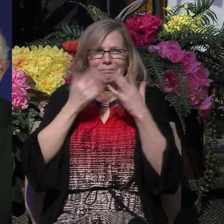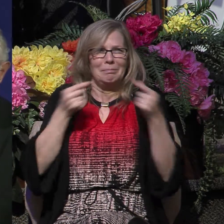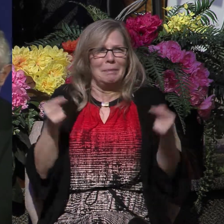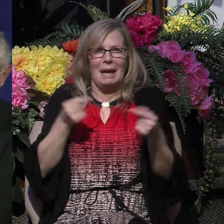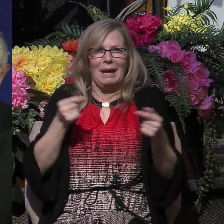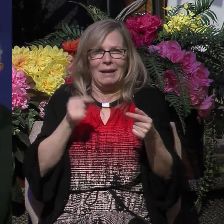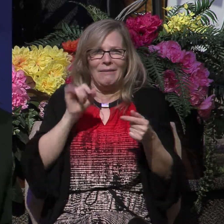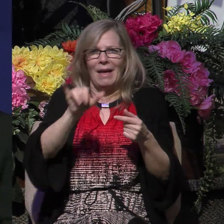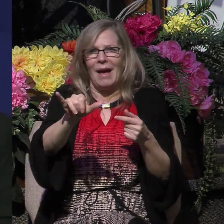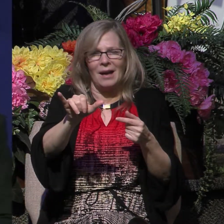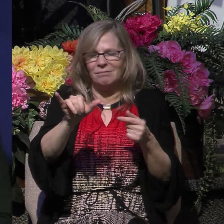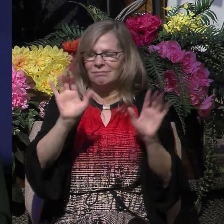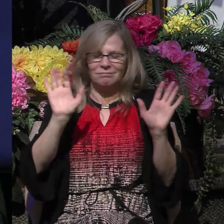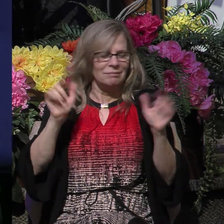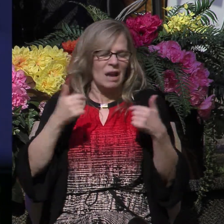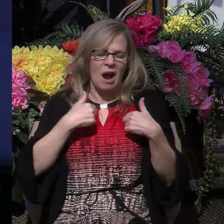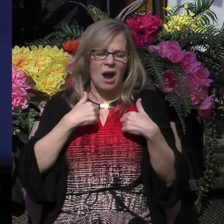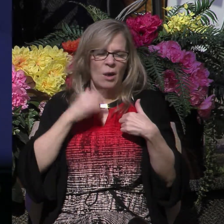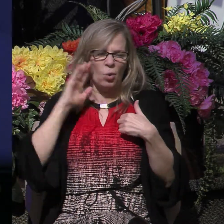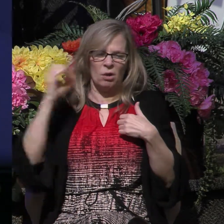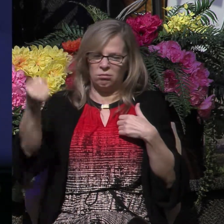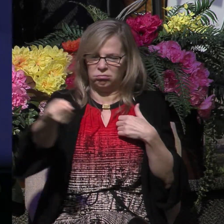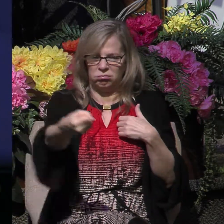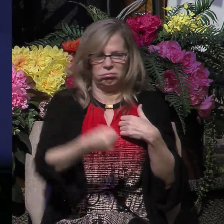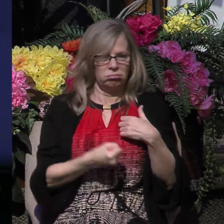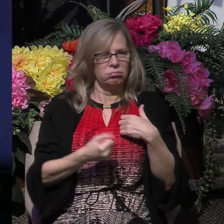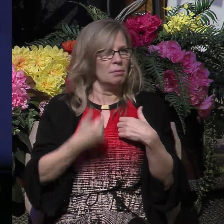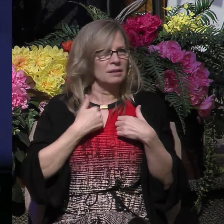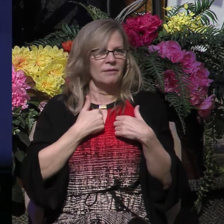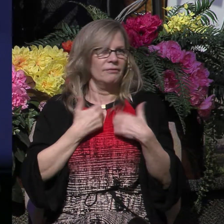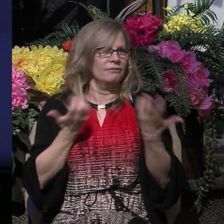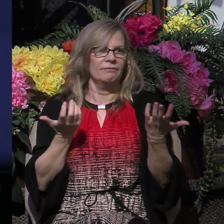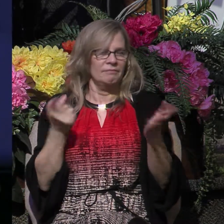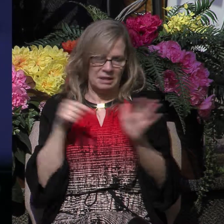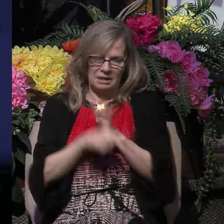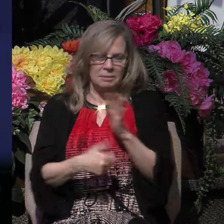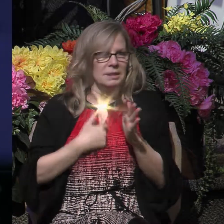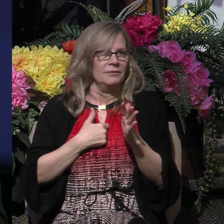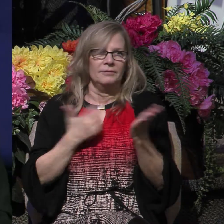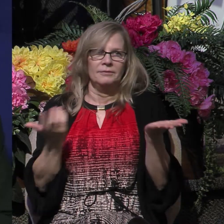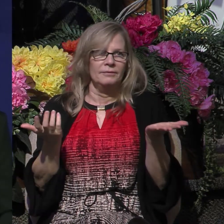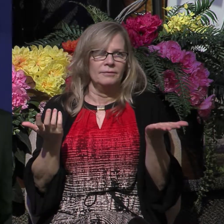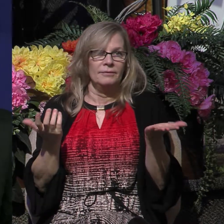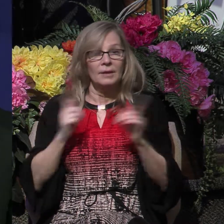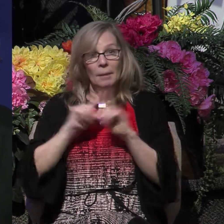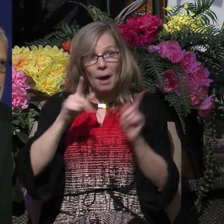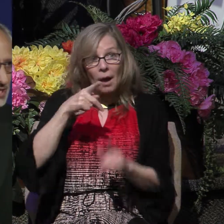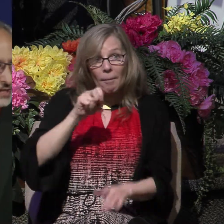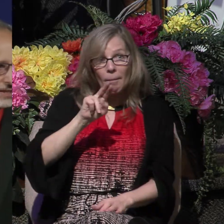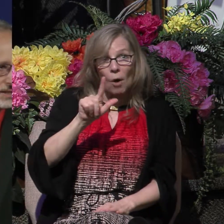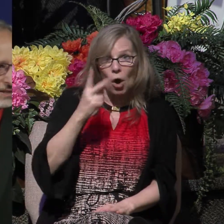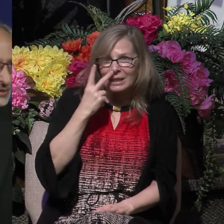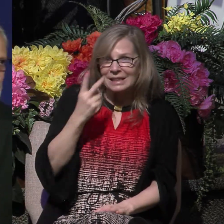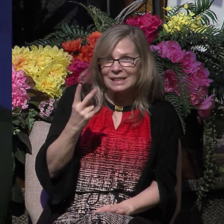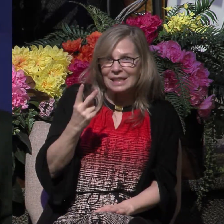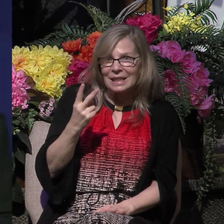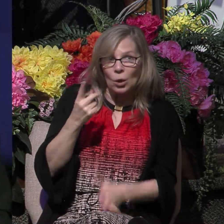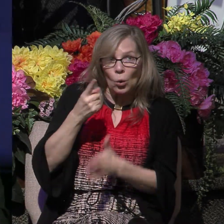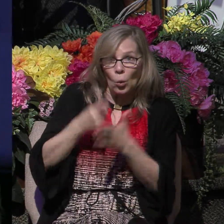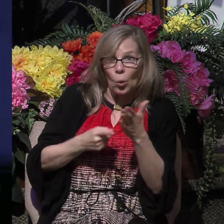execution, he was going to fall on his own sword and take his life. However, Paul, realizing what this man was about